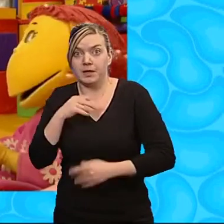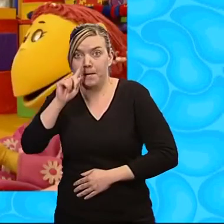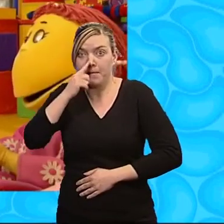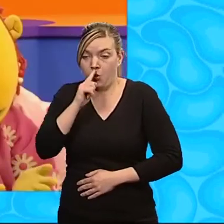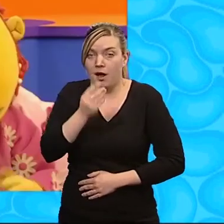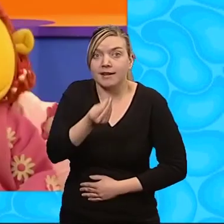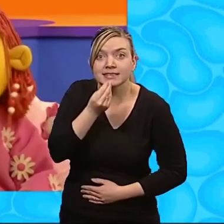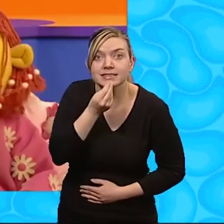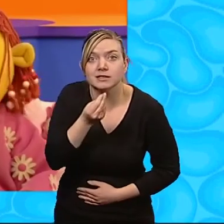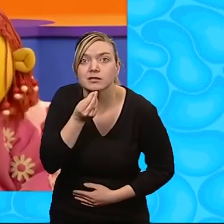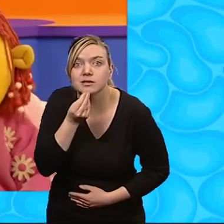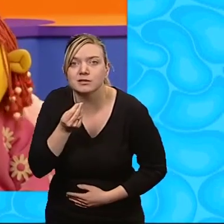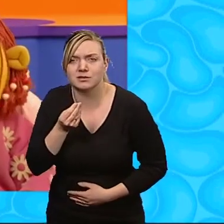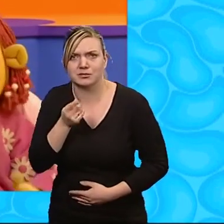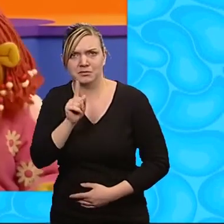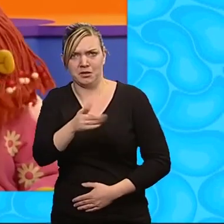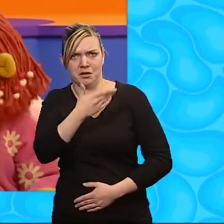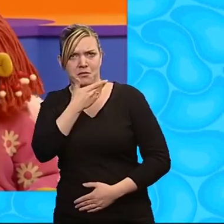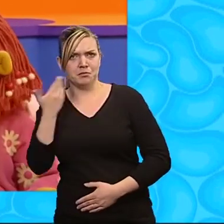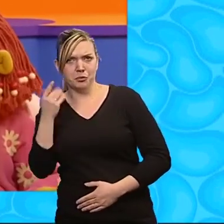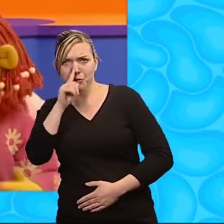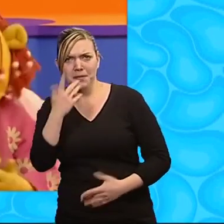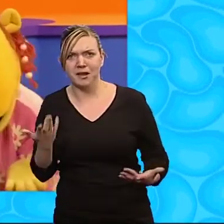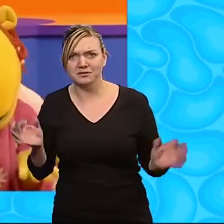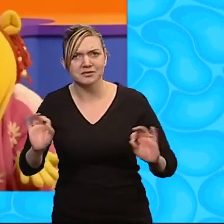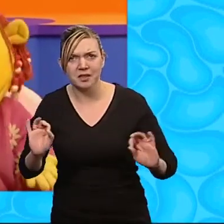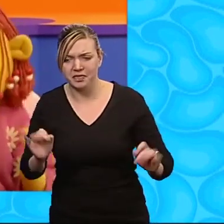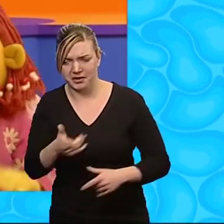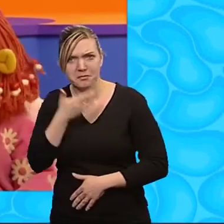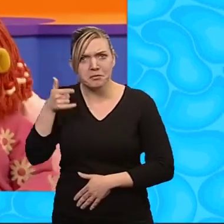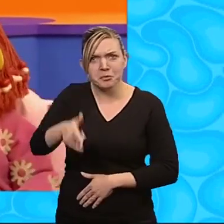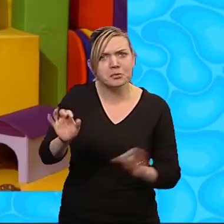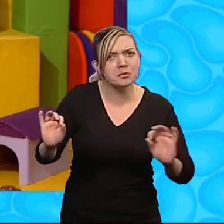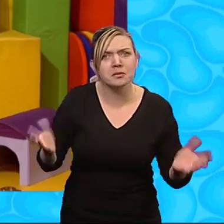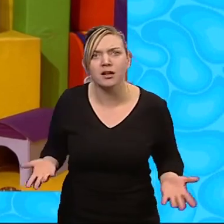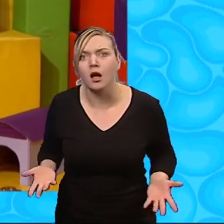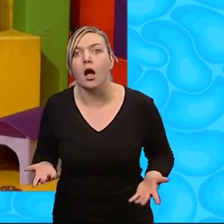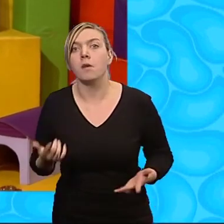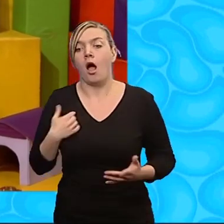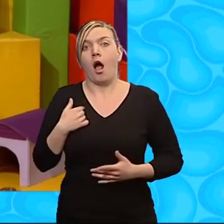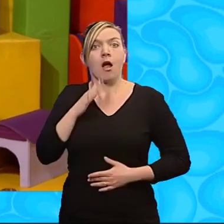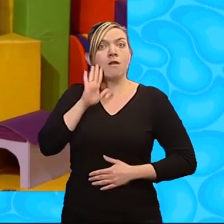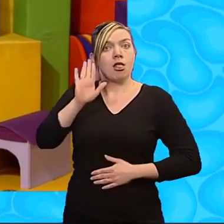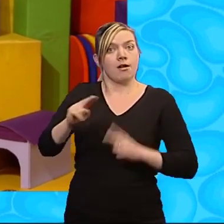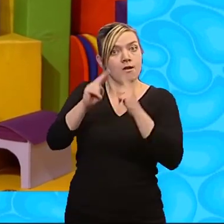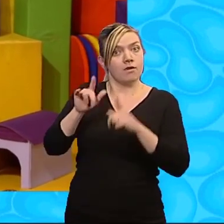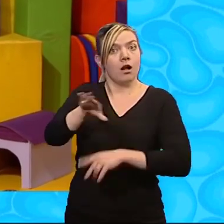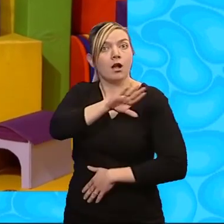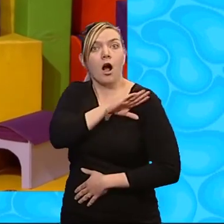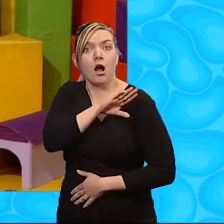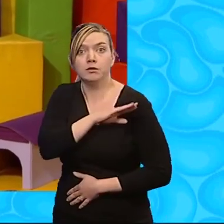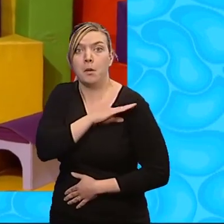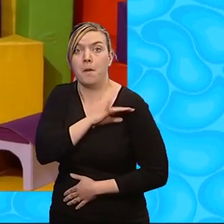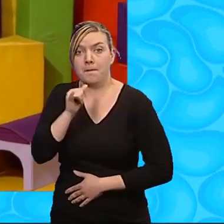something to eat! But you haven't got a pet mouse! There's nothing in there! No, no, but if I leave this house in the garden,